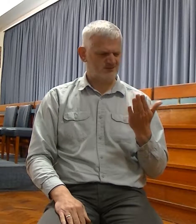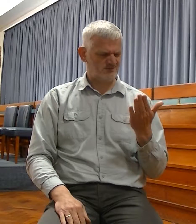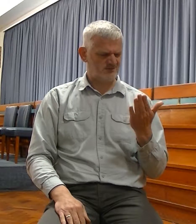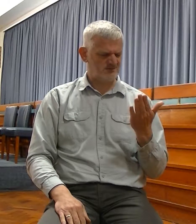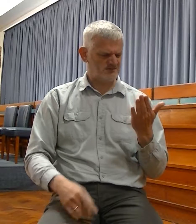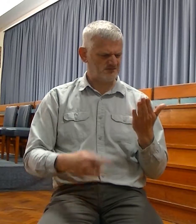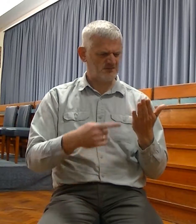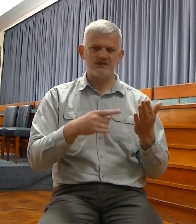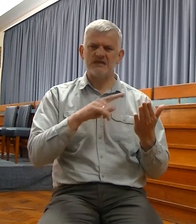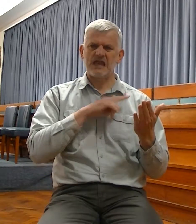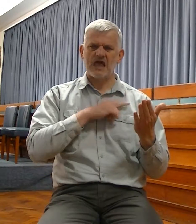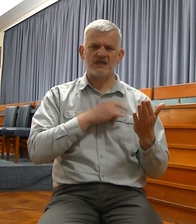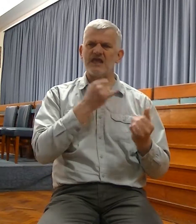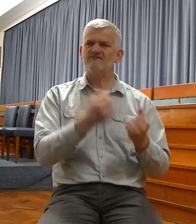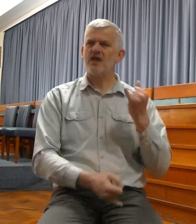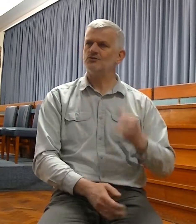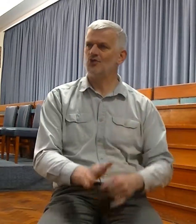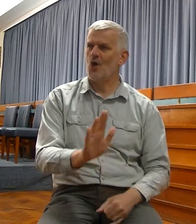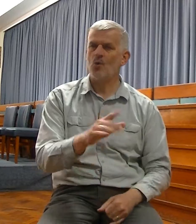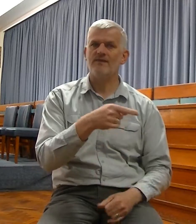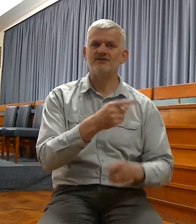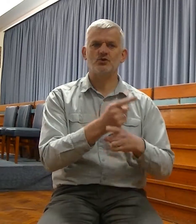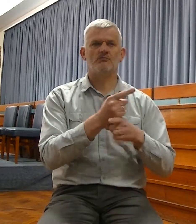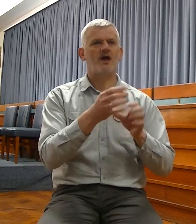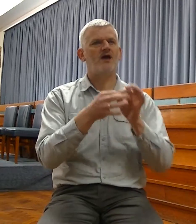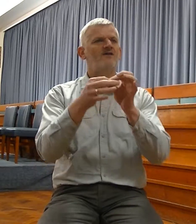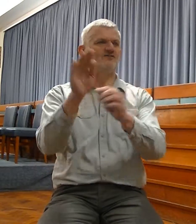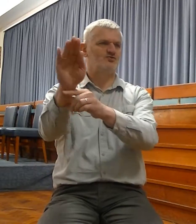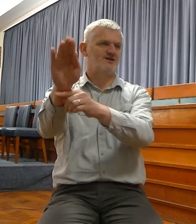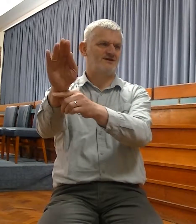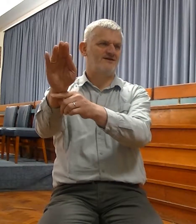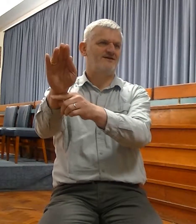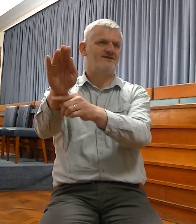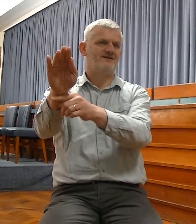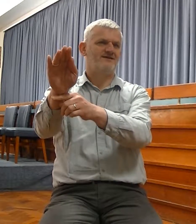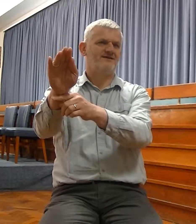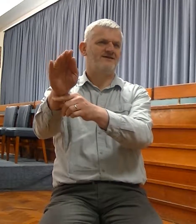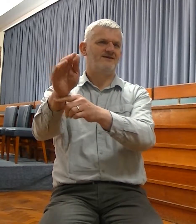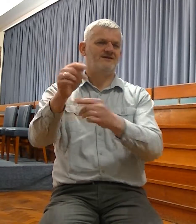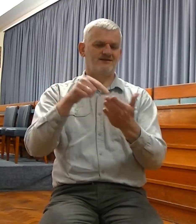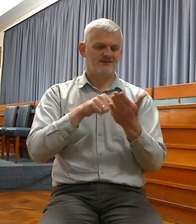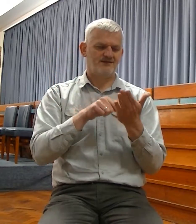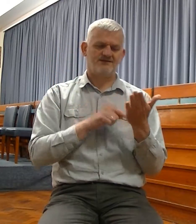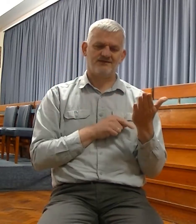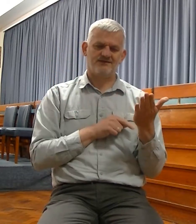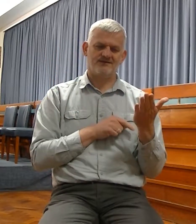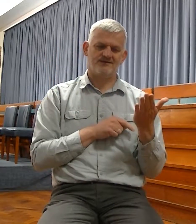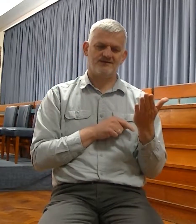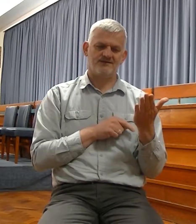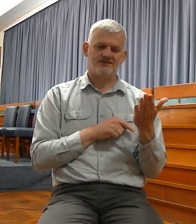a great remnant, not only of Jews, but of Gentiles also, we're told as the book goes on, will be brought out